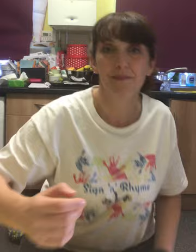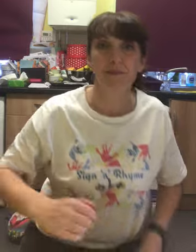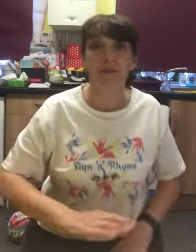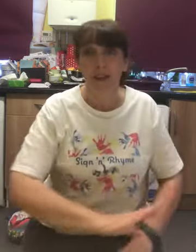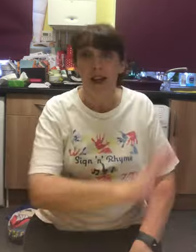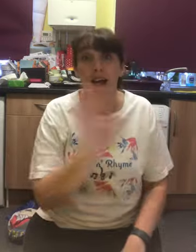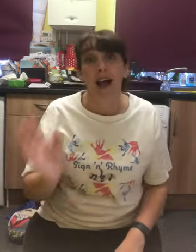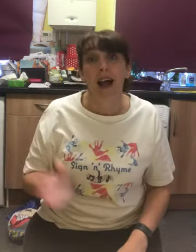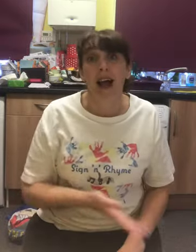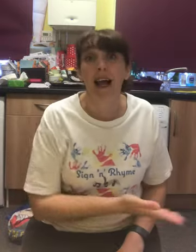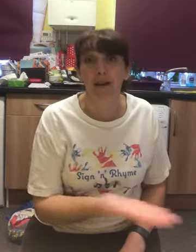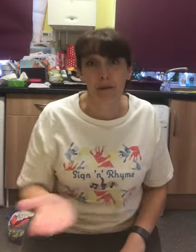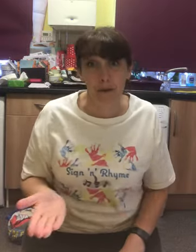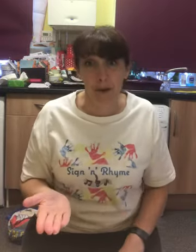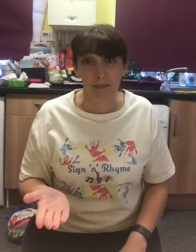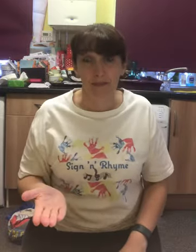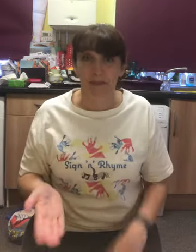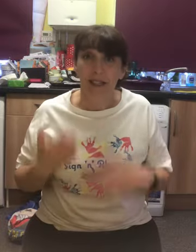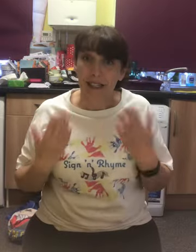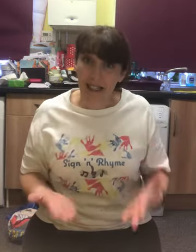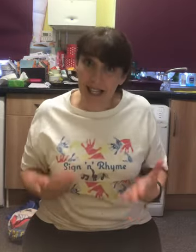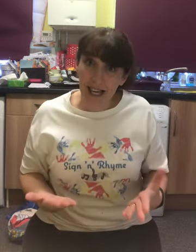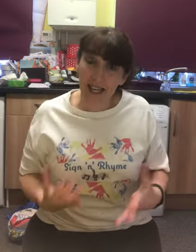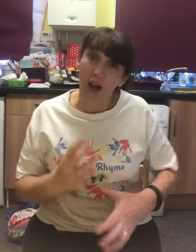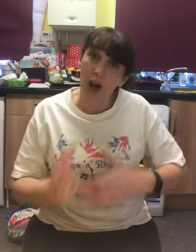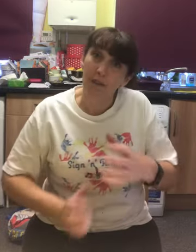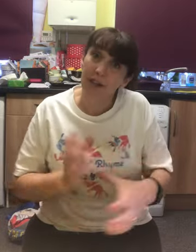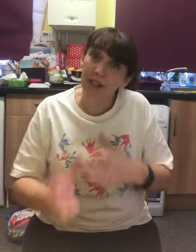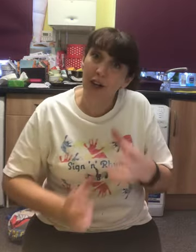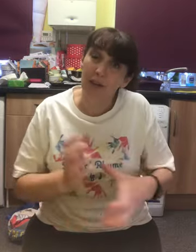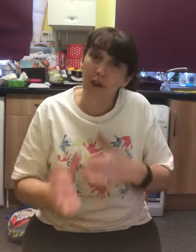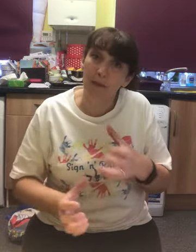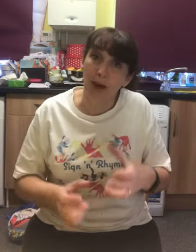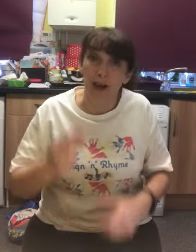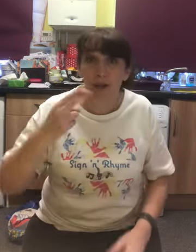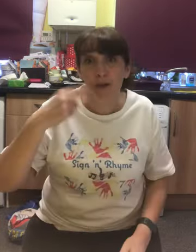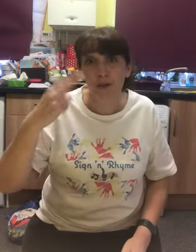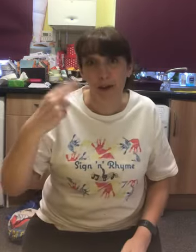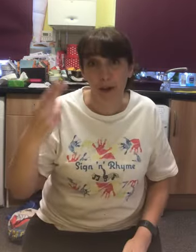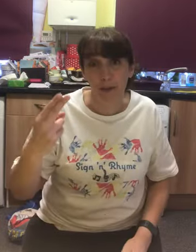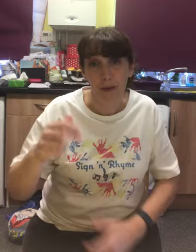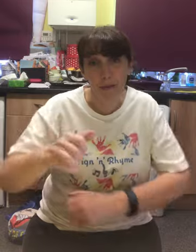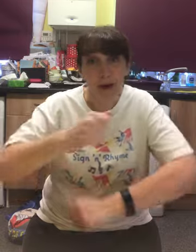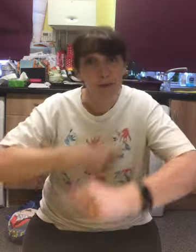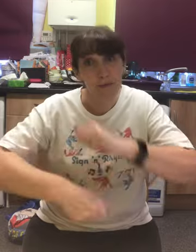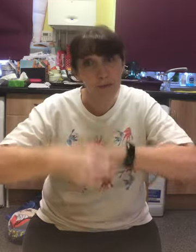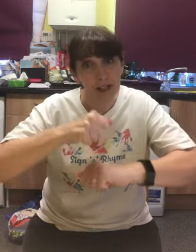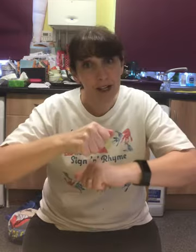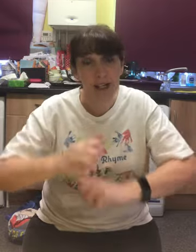Hello everyone. Today I'm going to sign and rhyme a song for you about recycling.